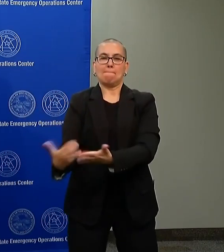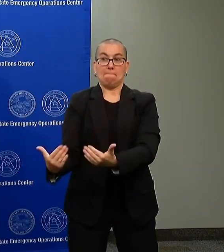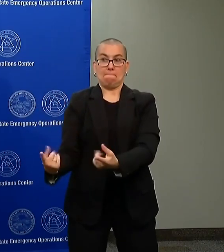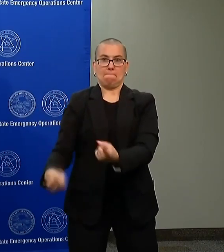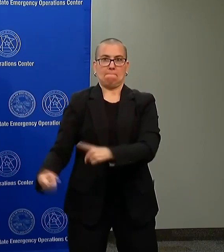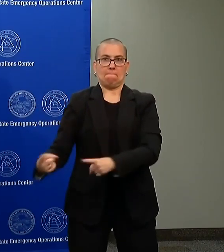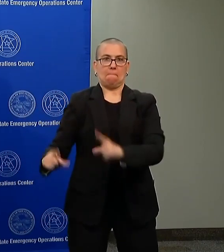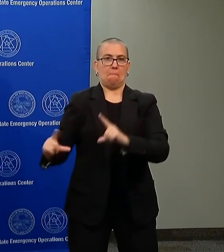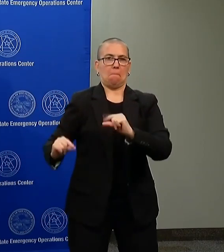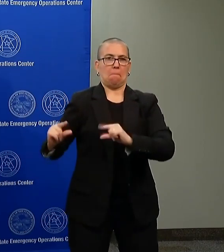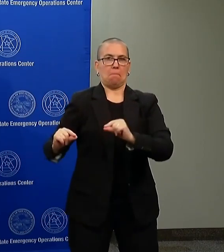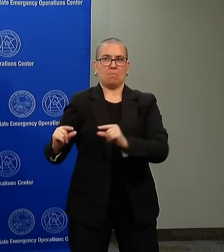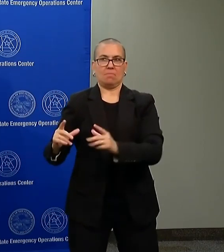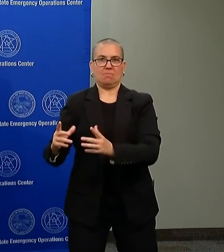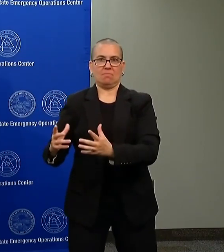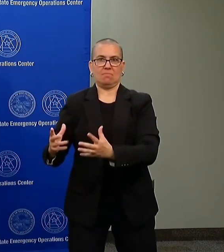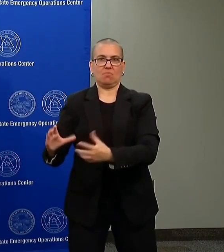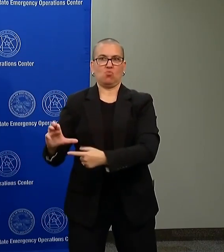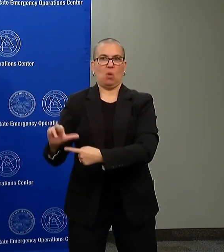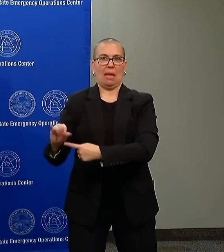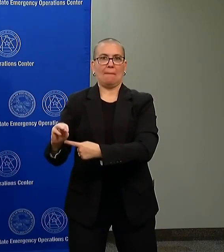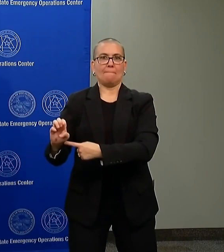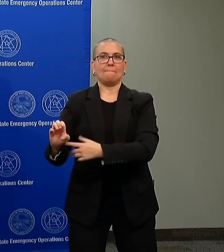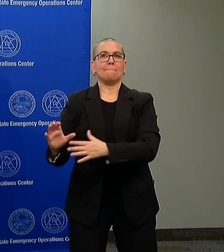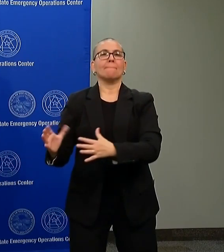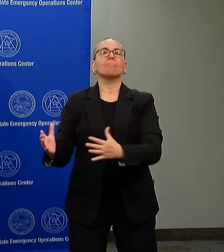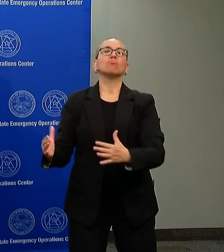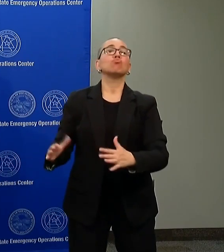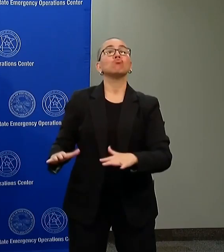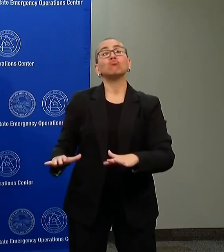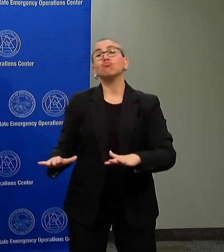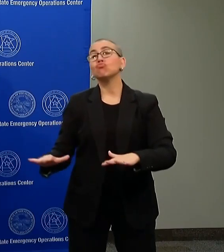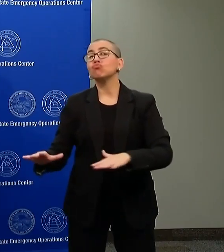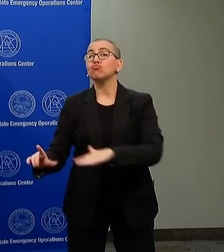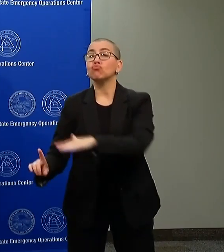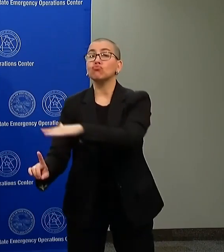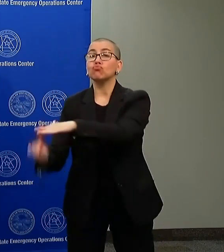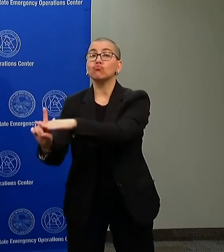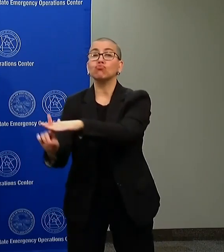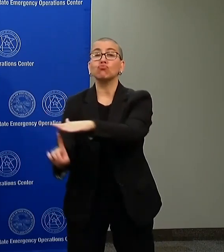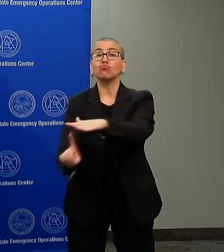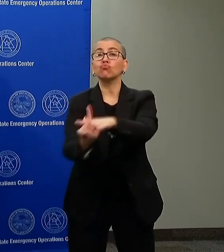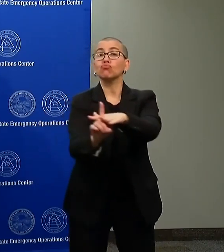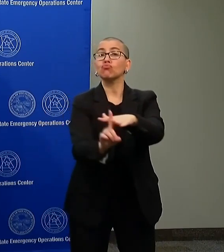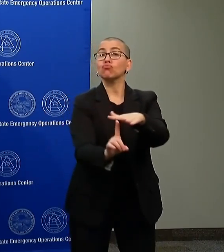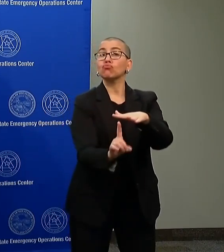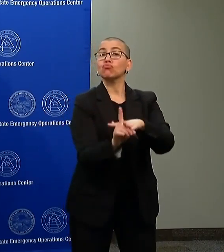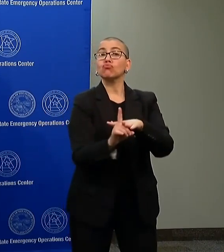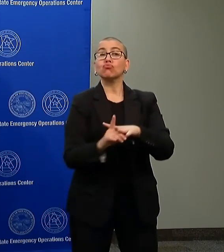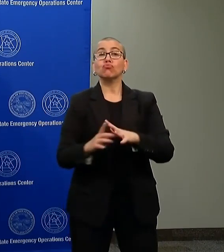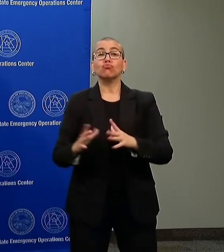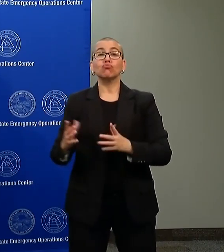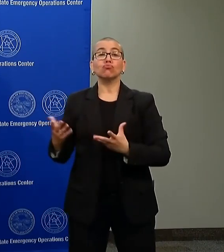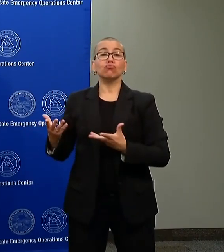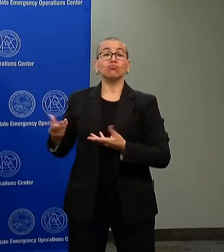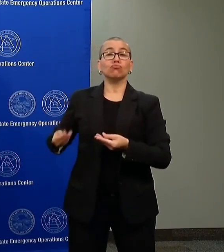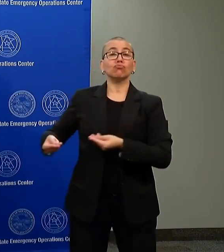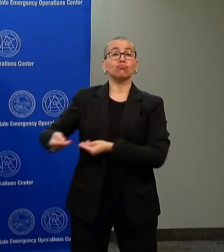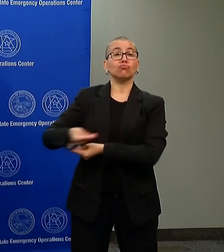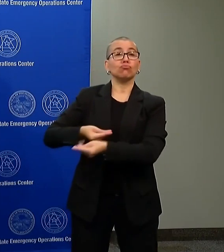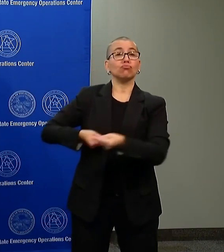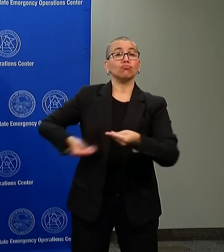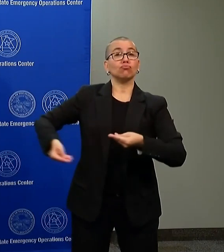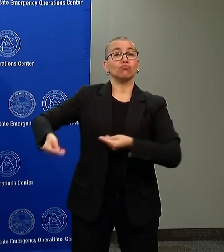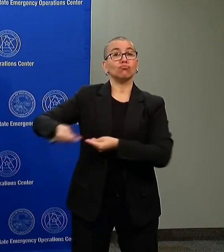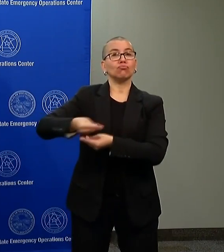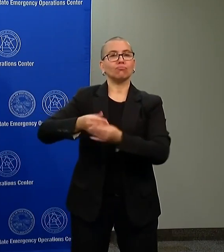so, what is that organization and how is that, how are they organized? We have been working with both our state, our